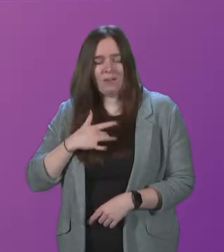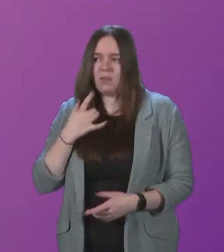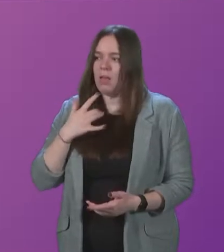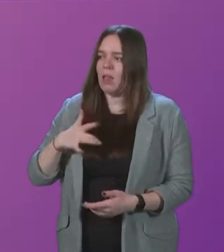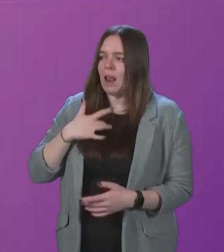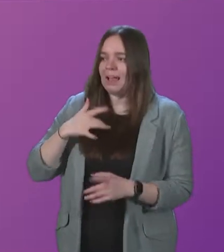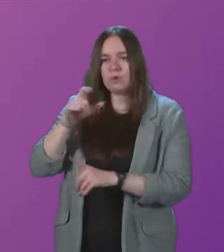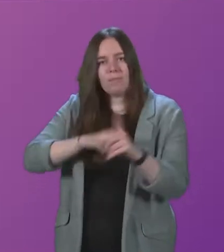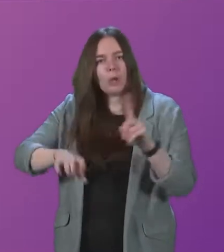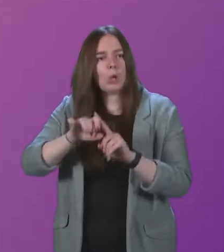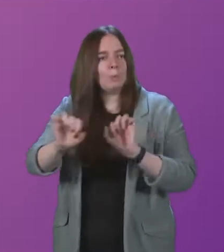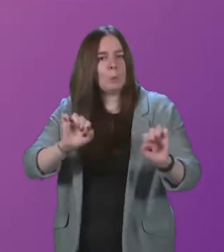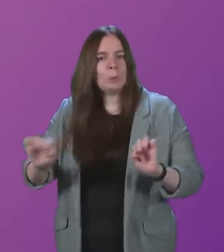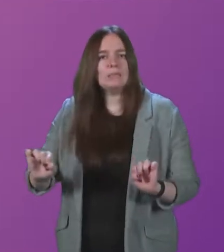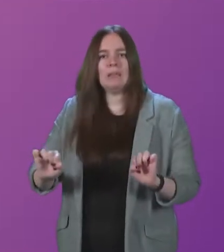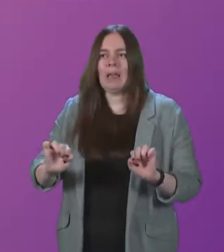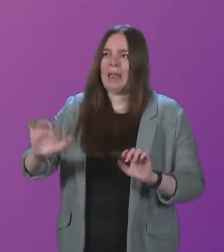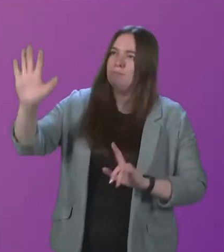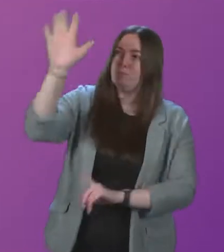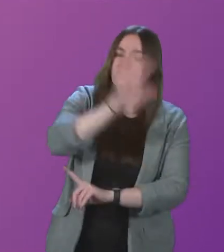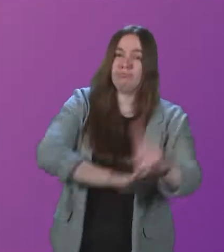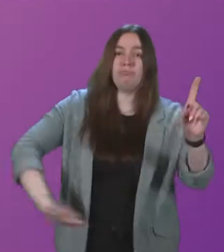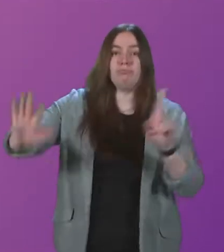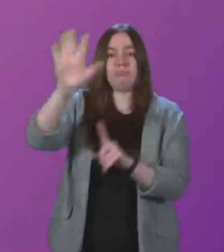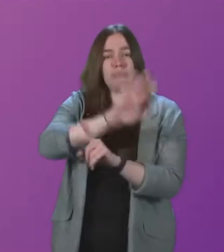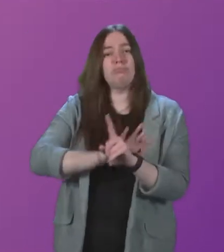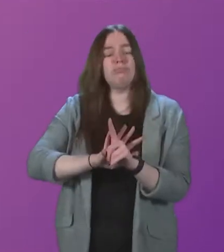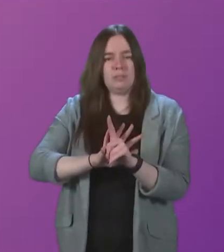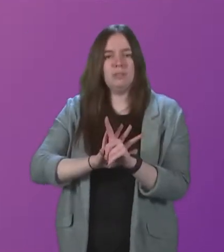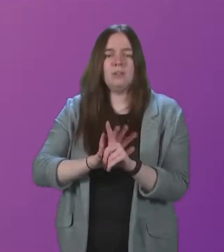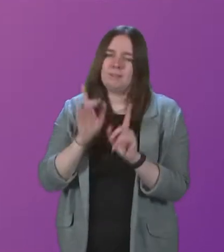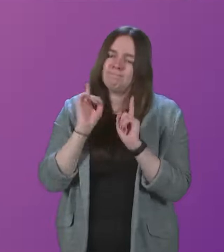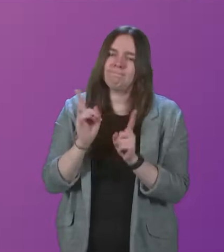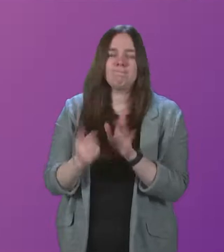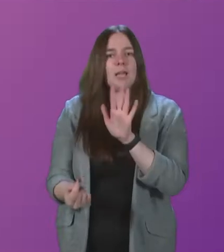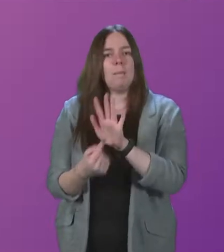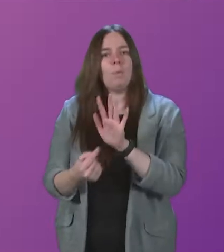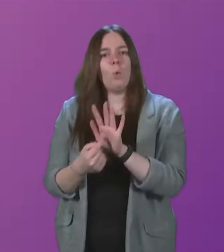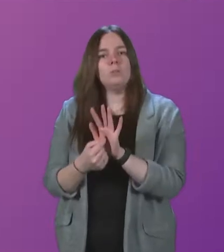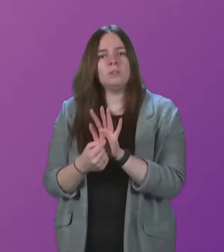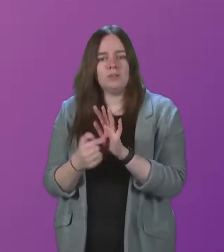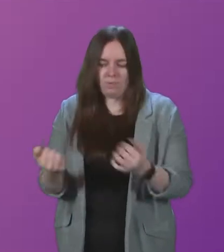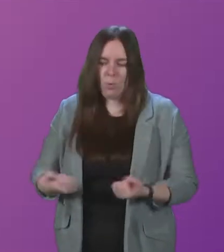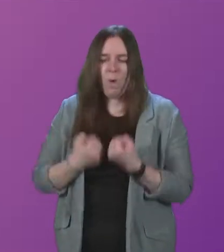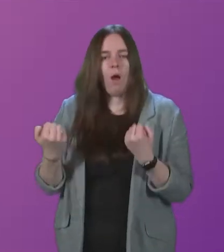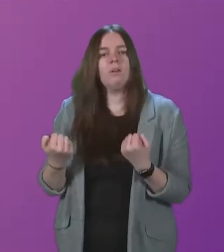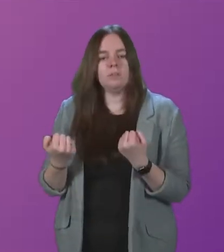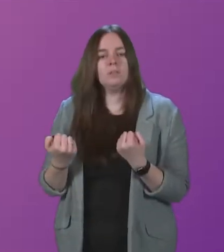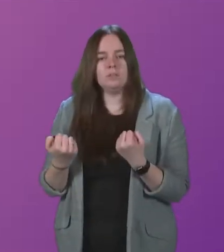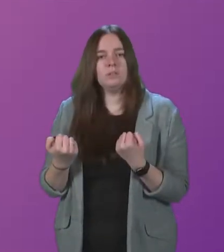of our community, the length and breadth of our nation is important for us to hear.